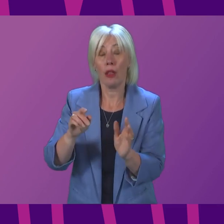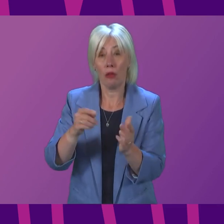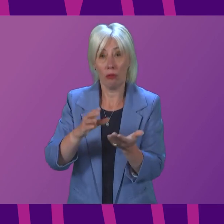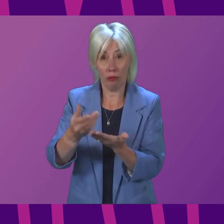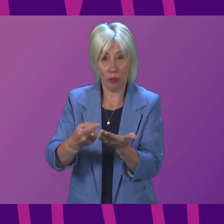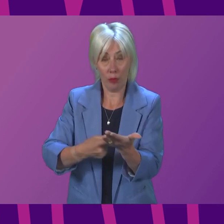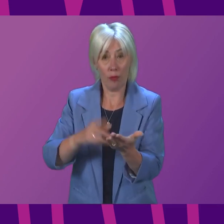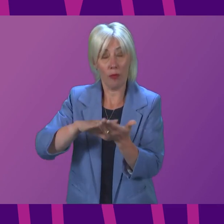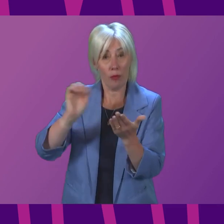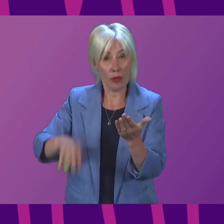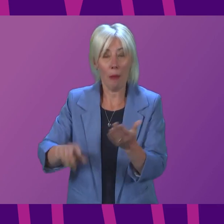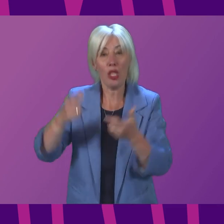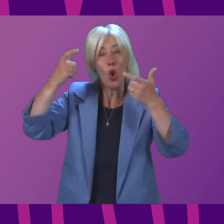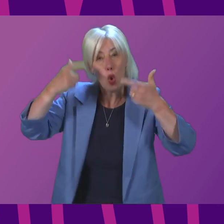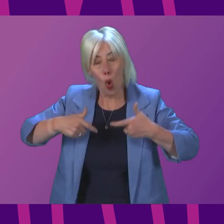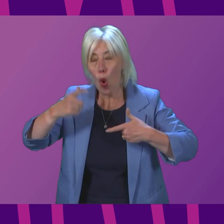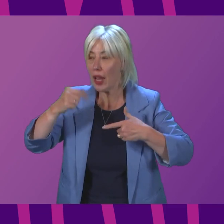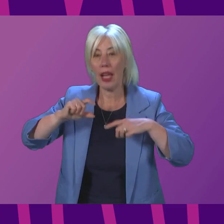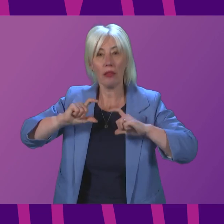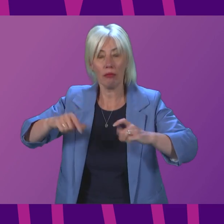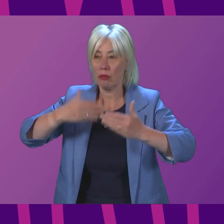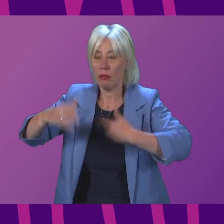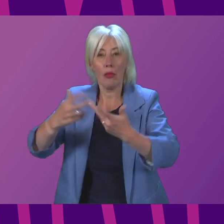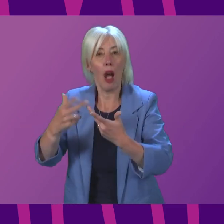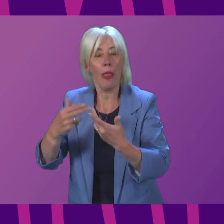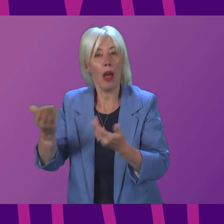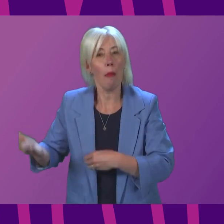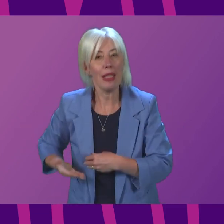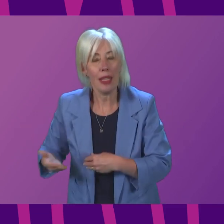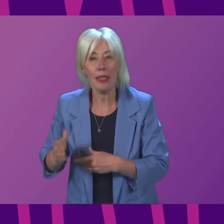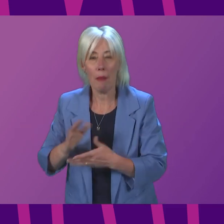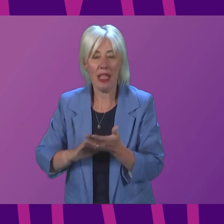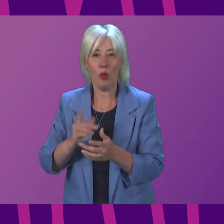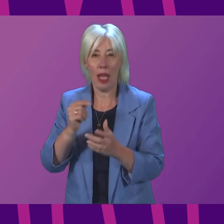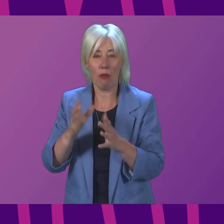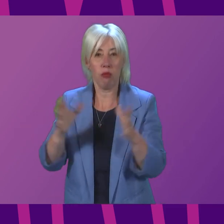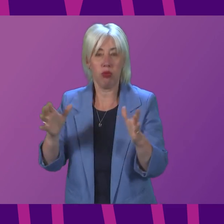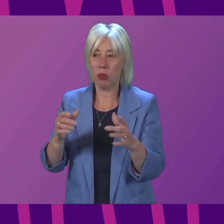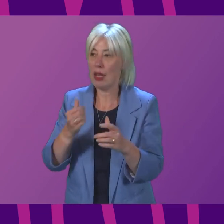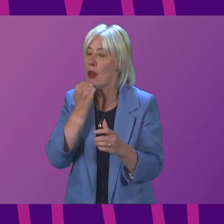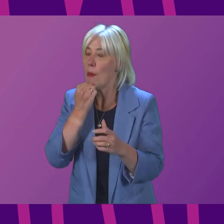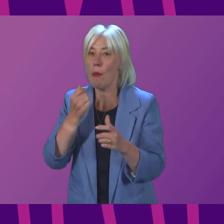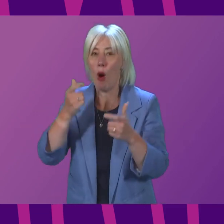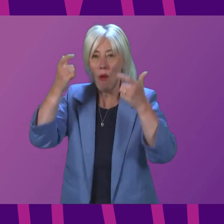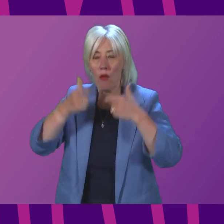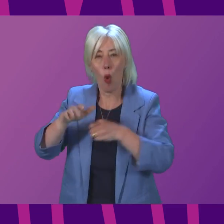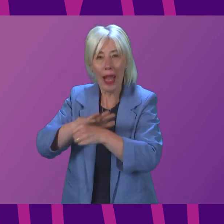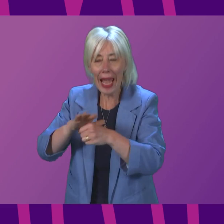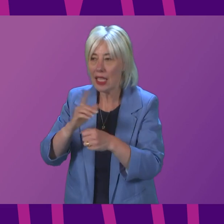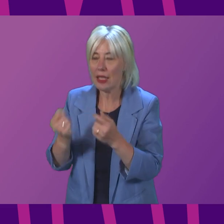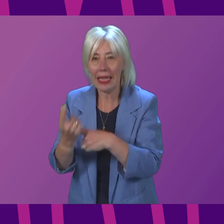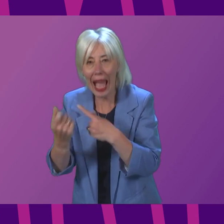able to move to other business-as-usual operations, which will both increase the capacity of our courtrooms and the volume of cases, which you can now hear as well.